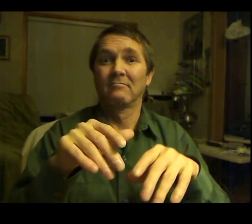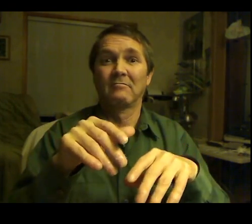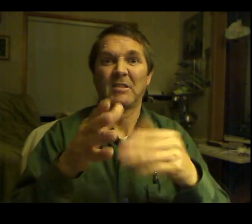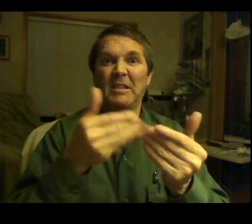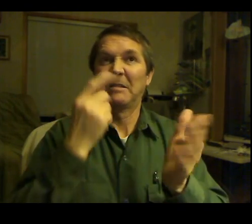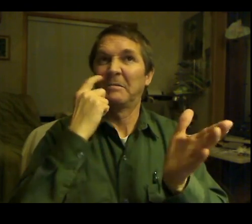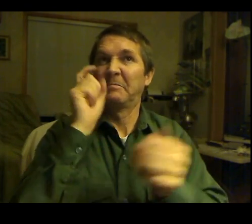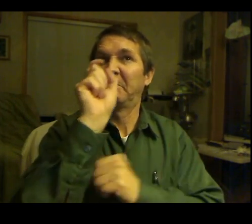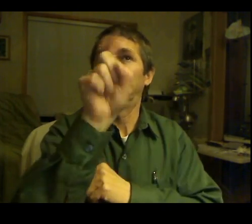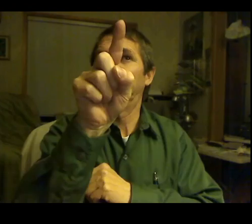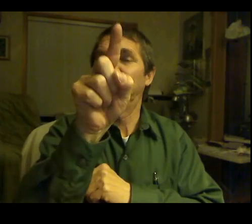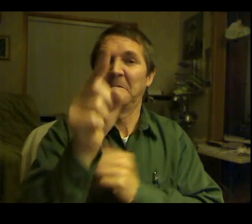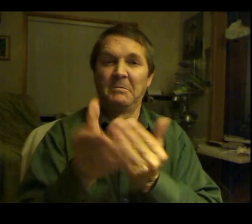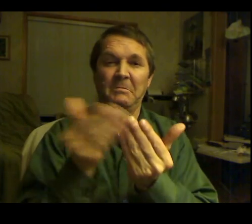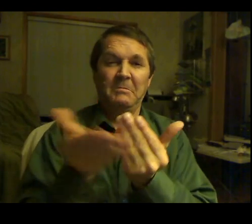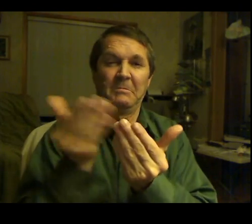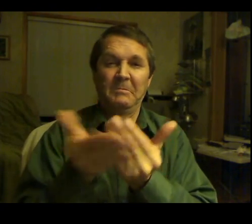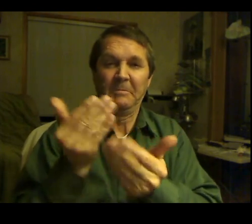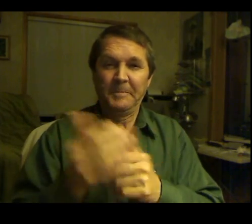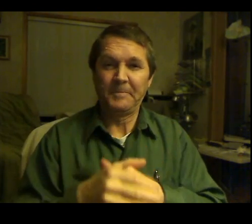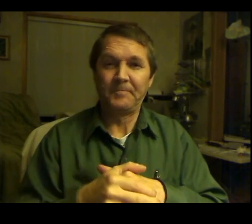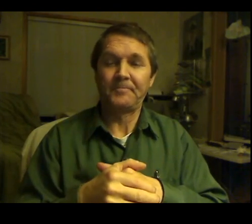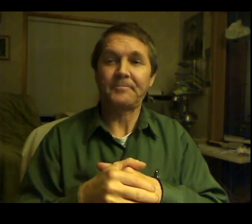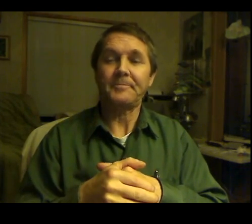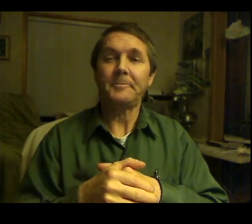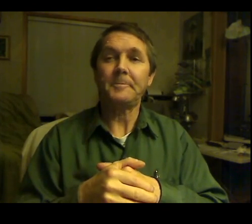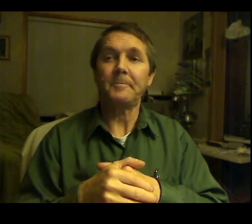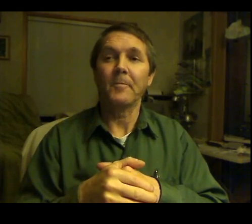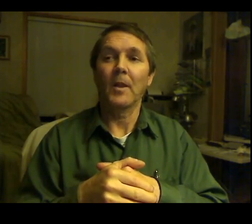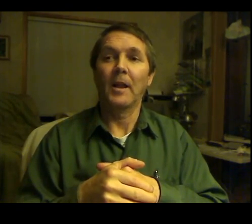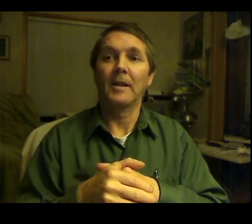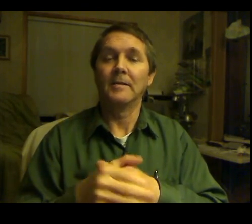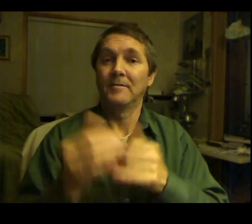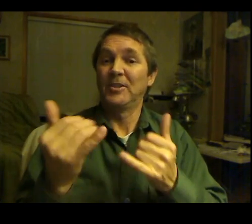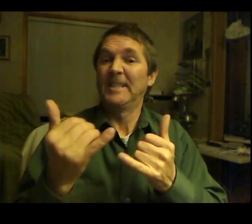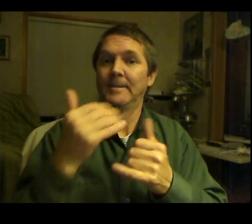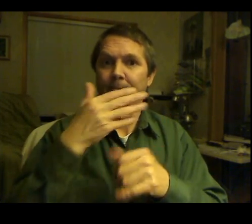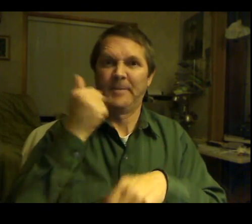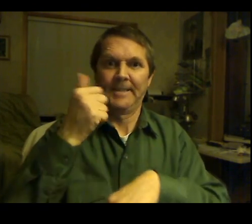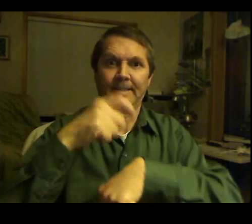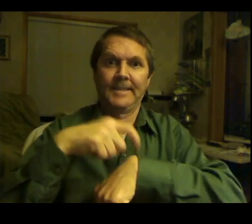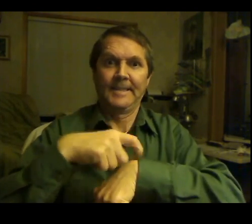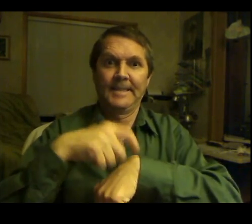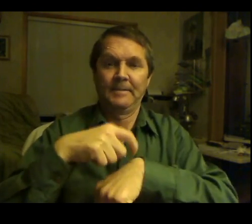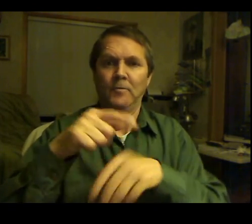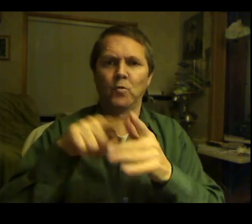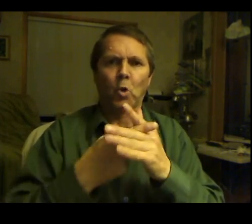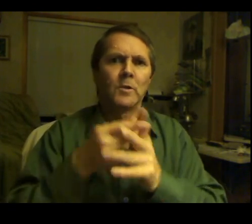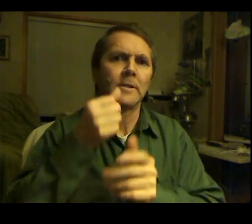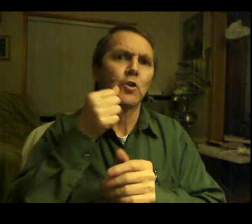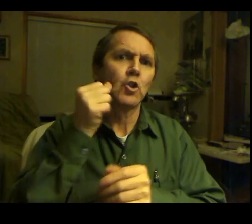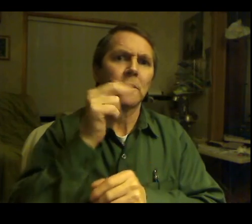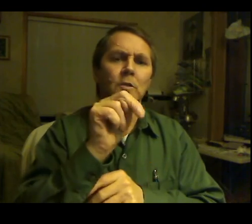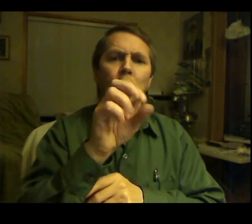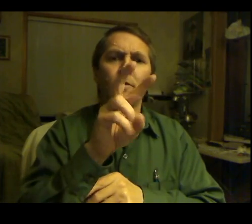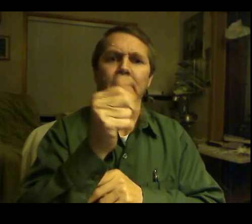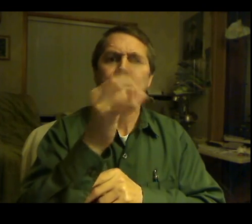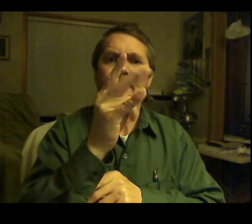technology industry. What all the countries that are leading this industry, Larry, they have in common, whether it's Chicanx or Denmark, is